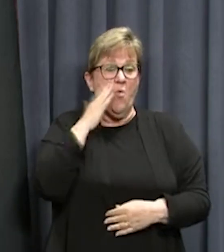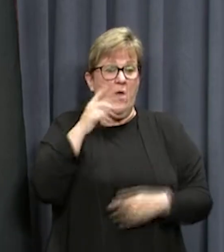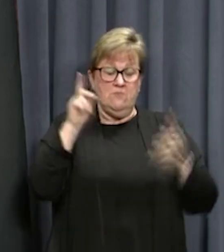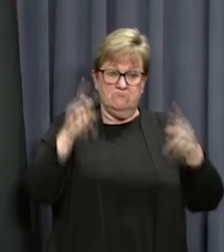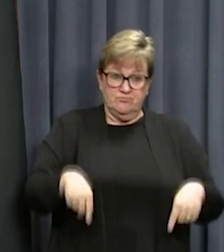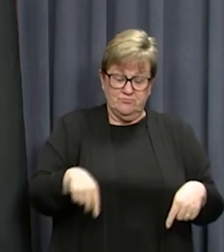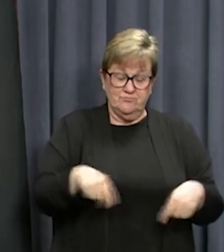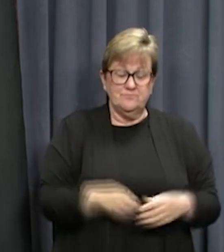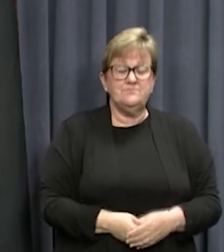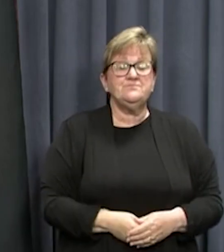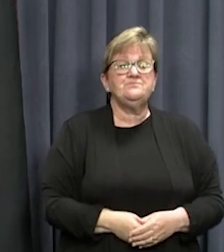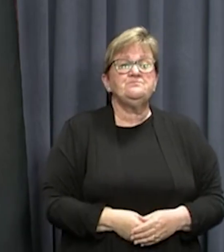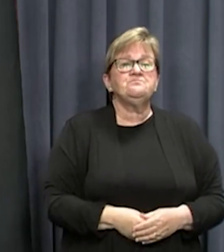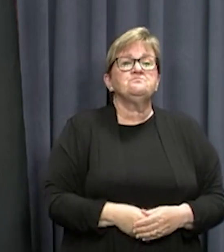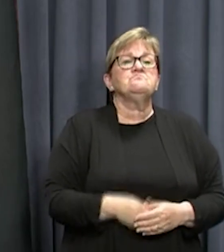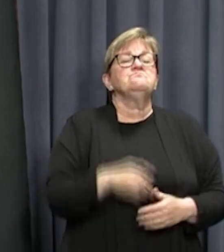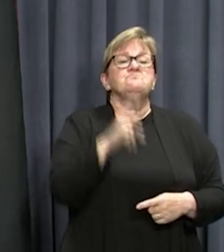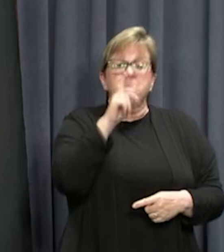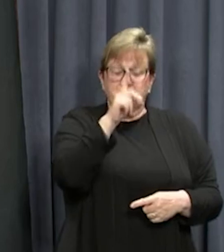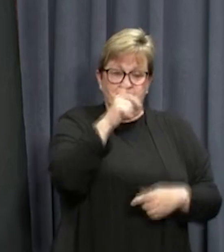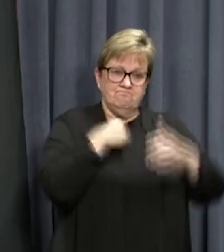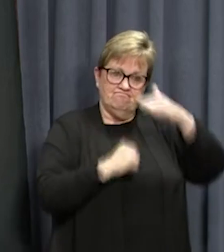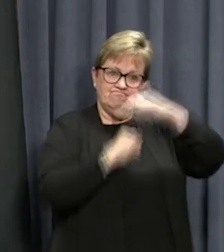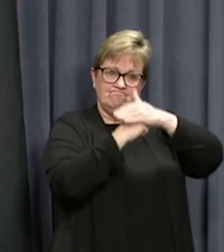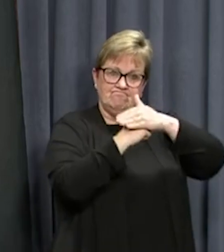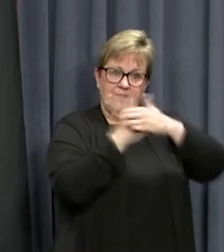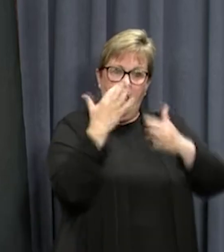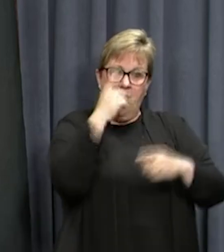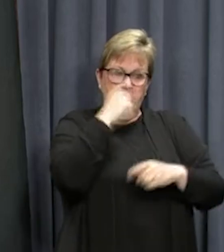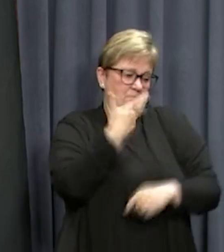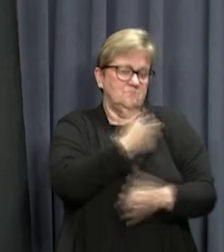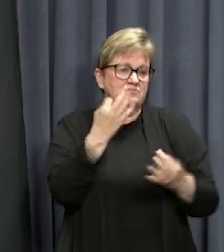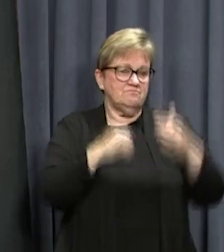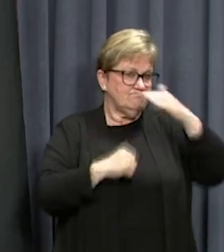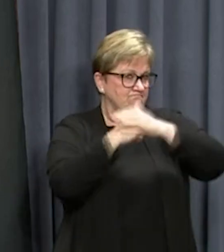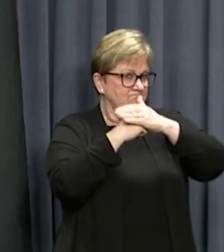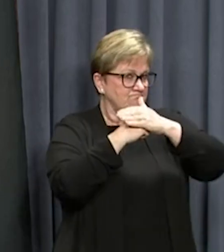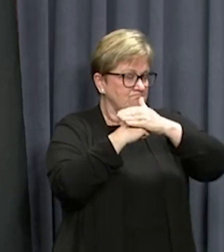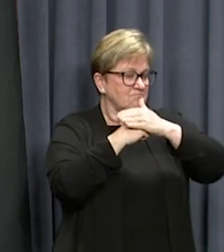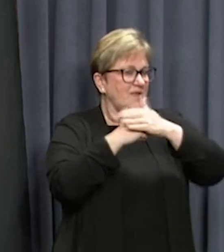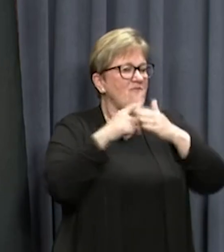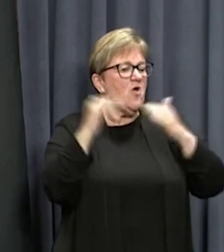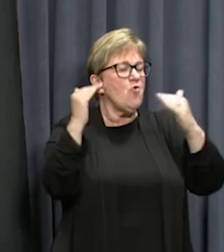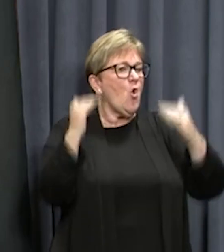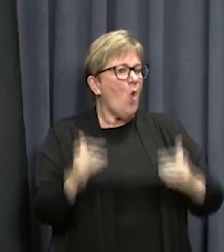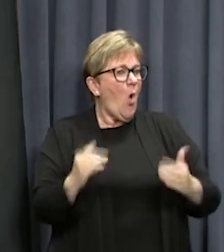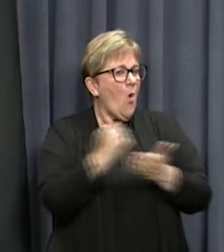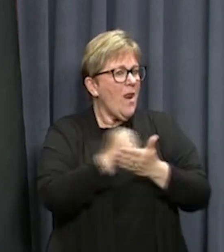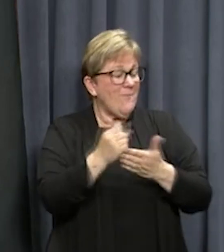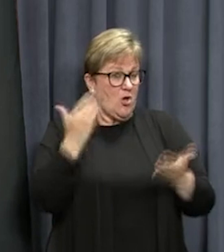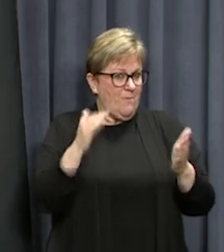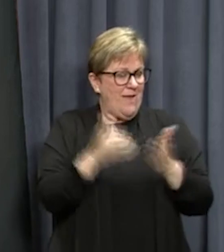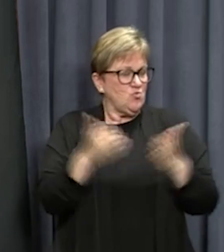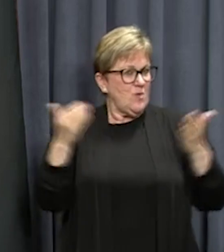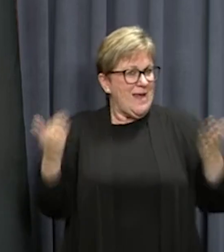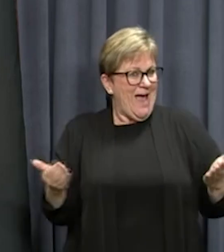online. And there will be a cap on the unvaccinated, one that is significantly lower than the cap now